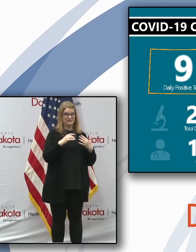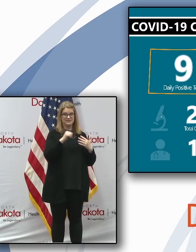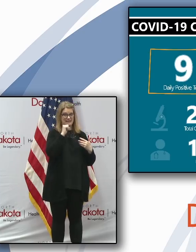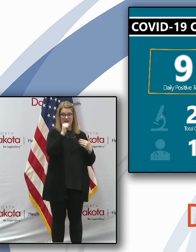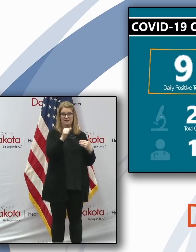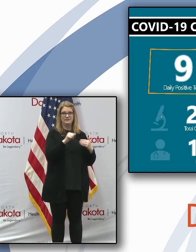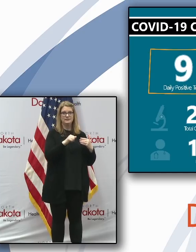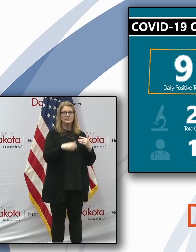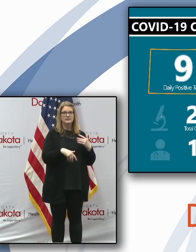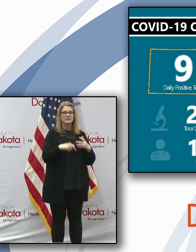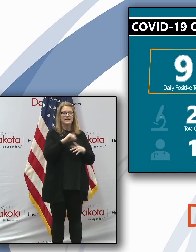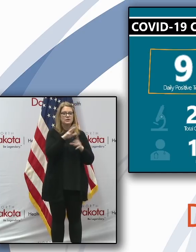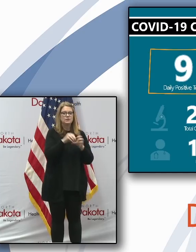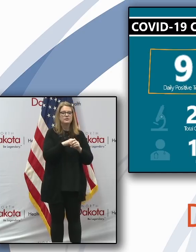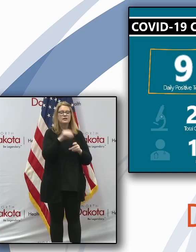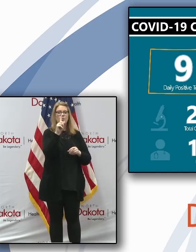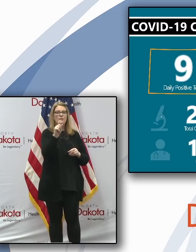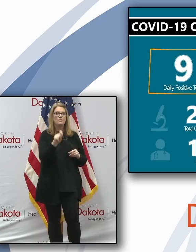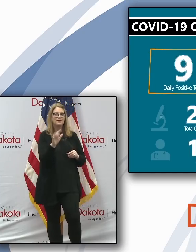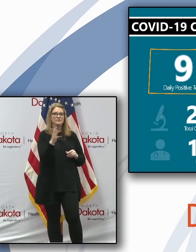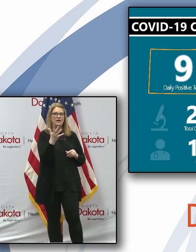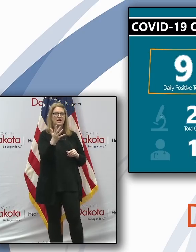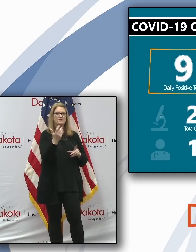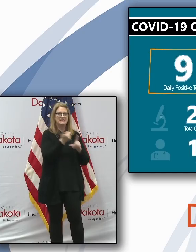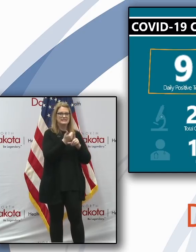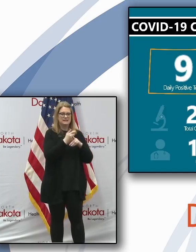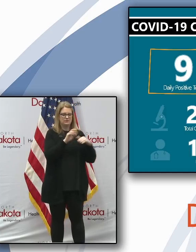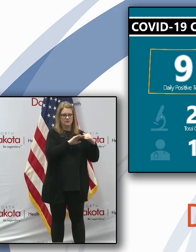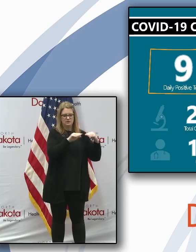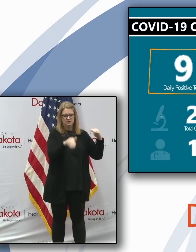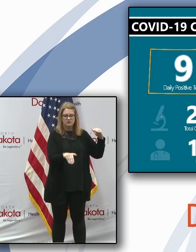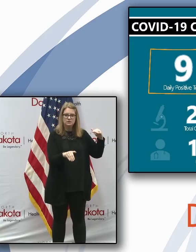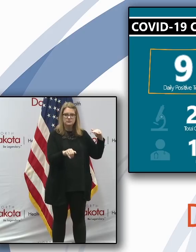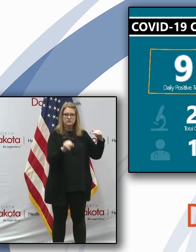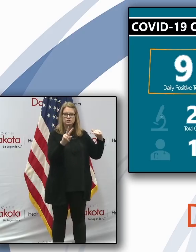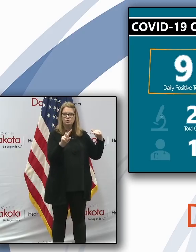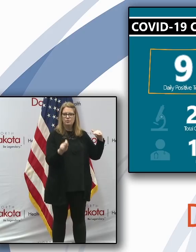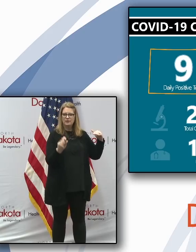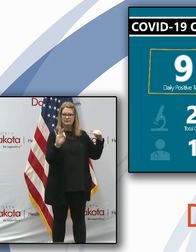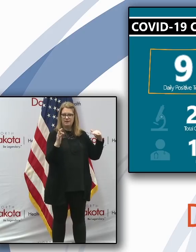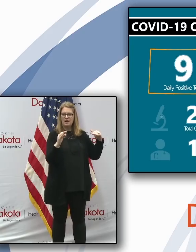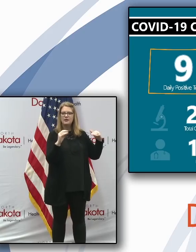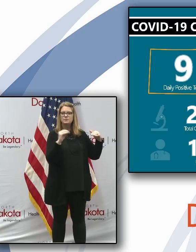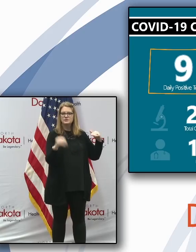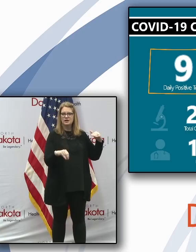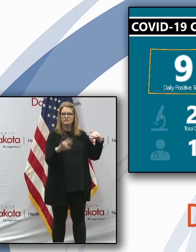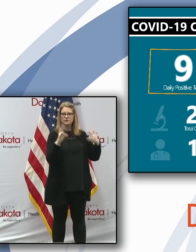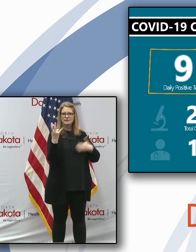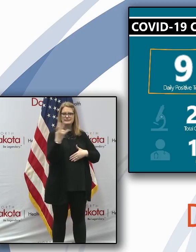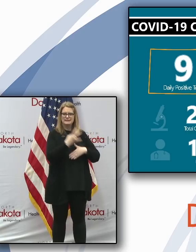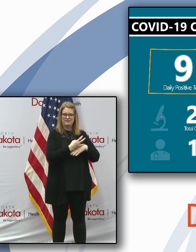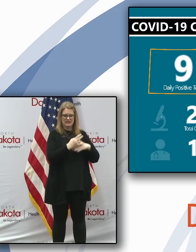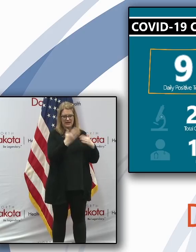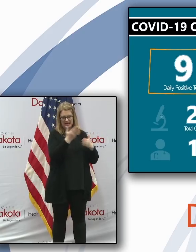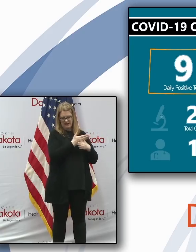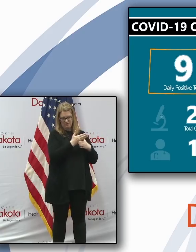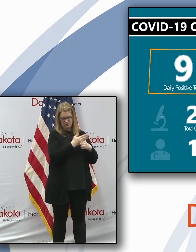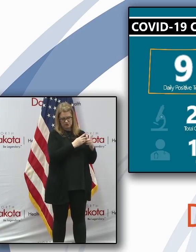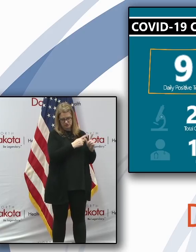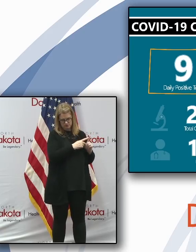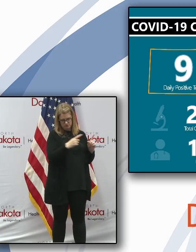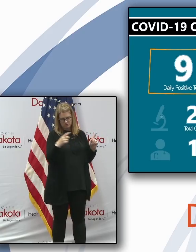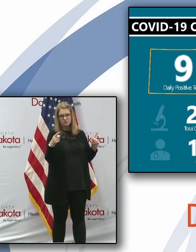adding in that 1.5 for today has dropped us down to a 2.9% seven-day rolling average. And